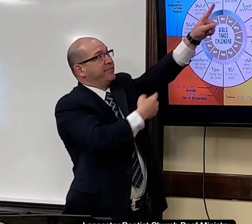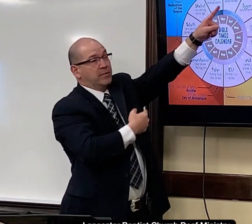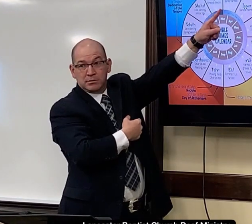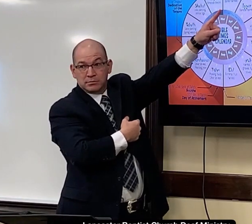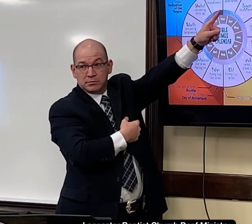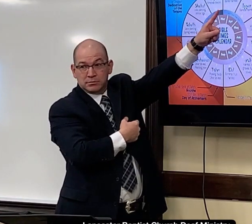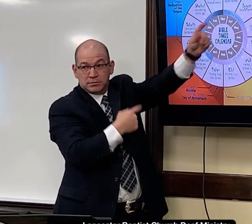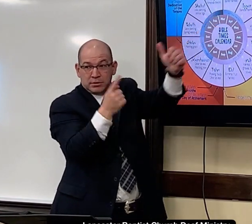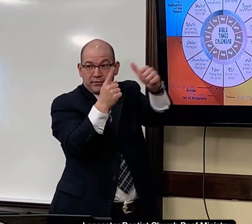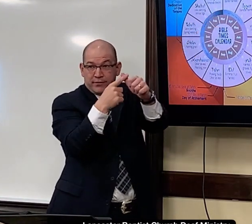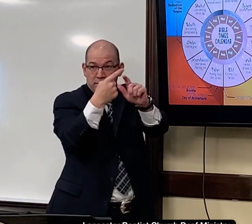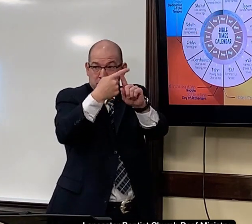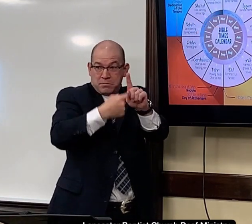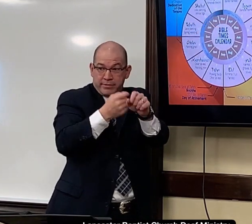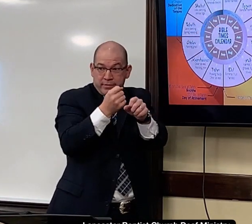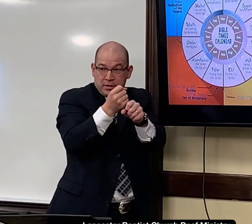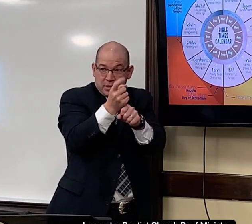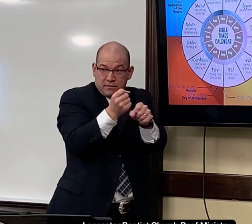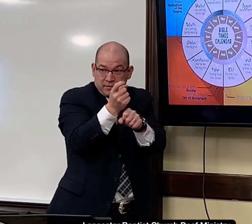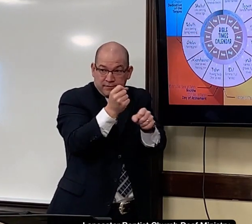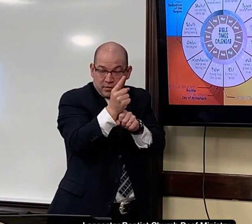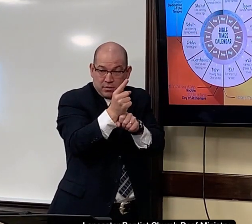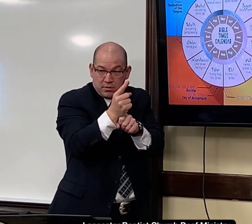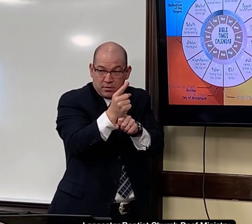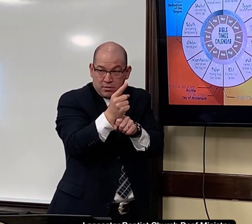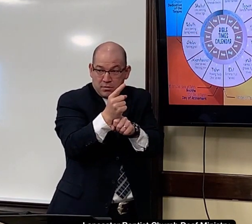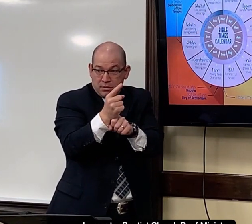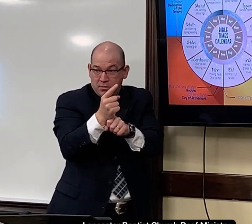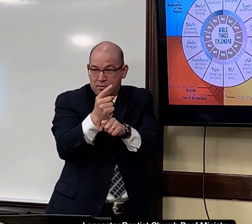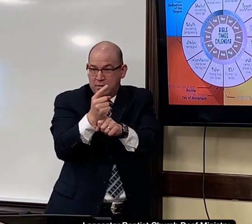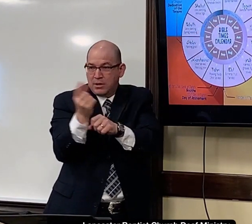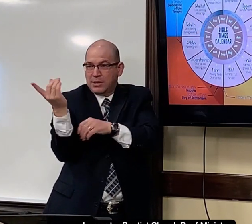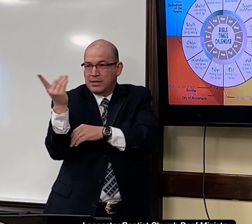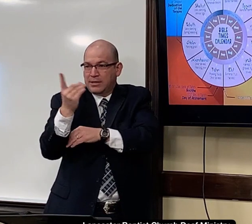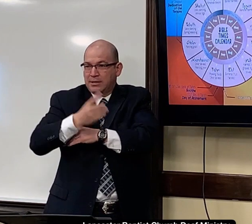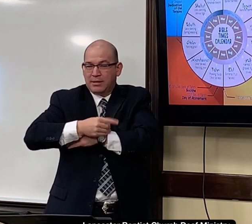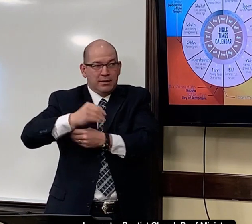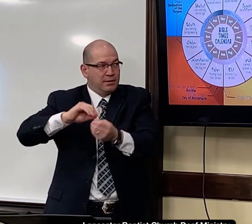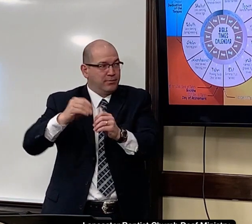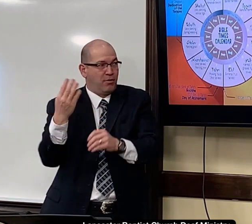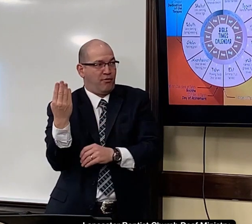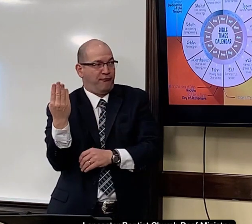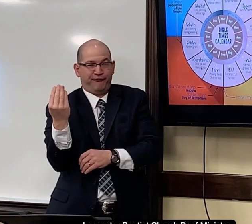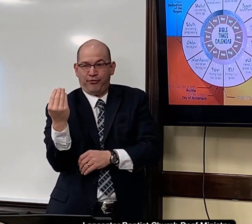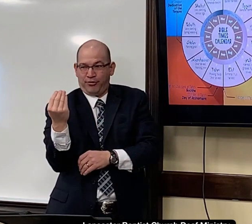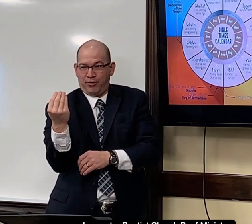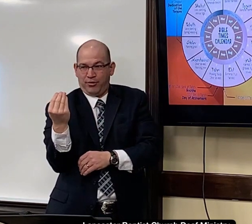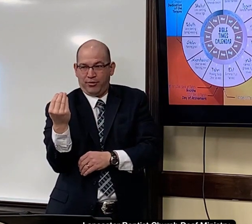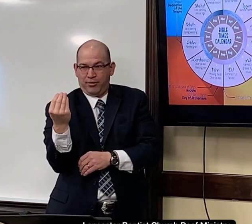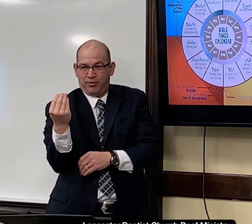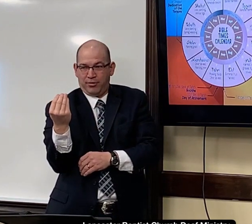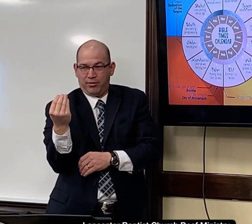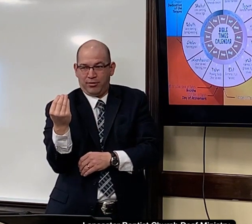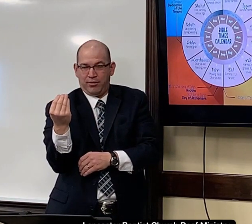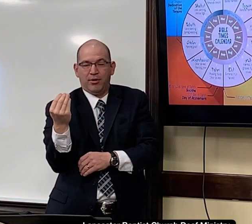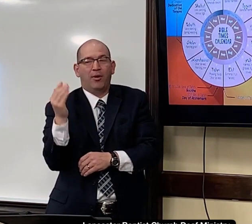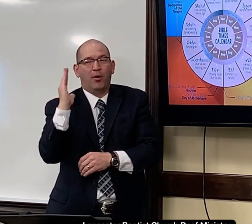So, it's that month, every year, on the 14th day,